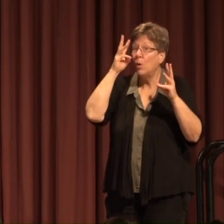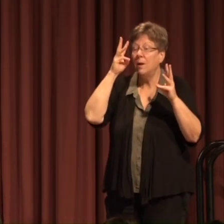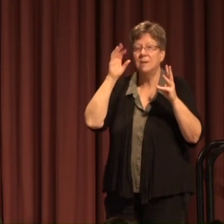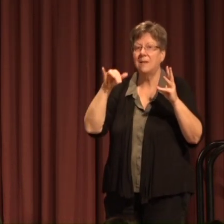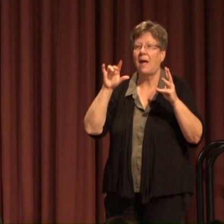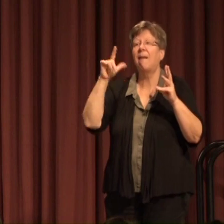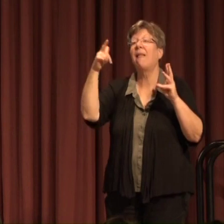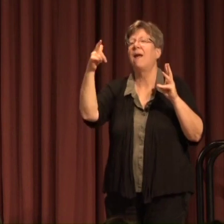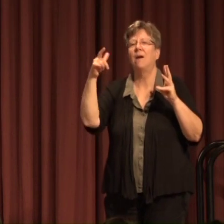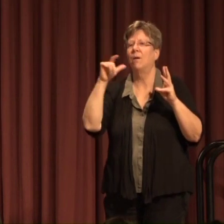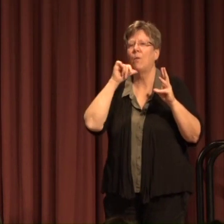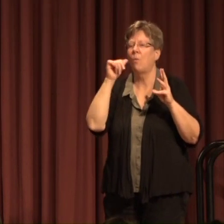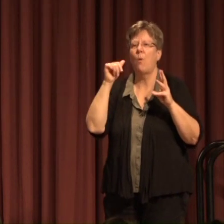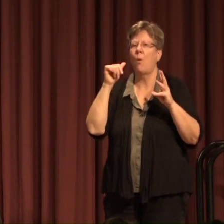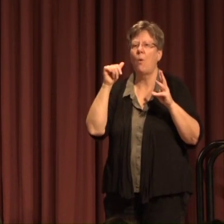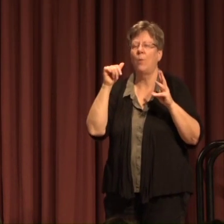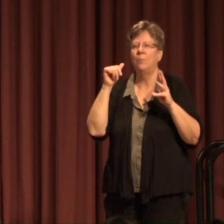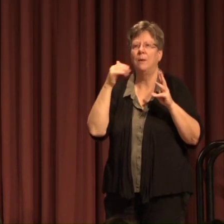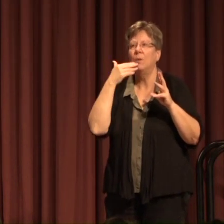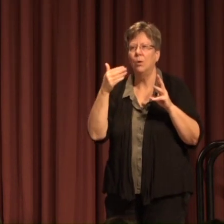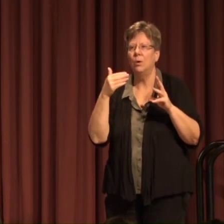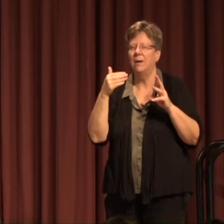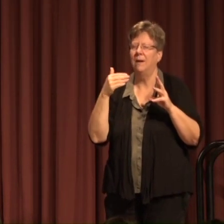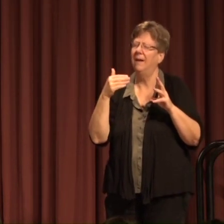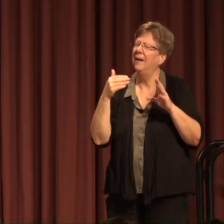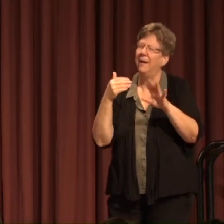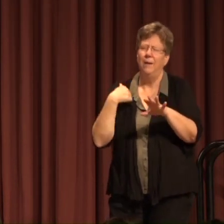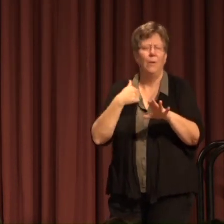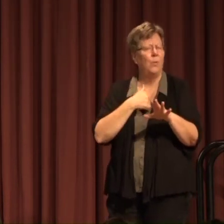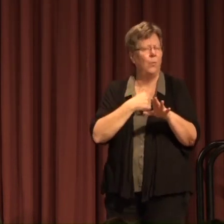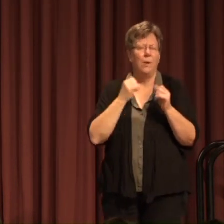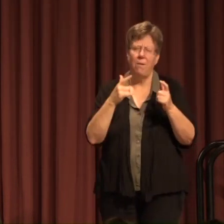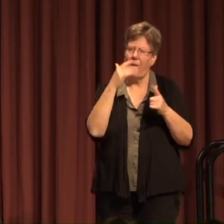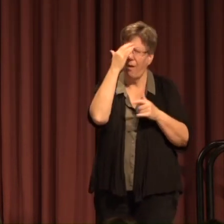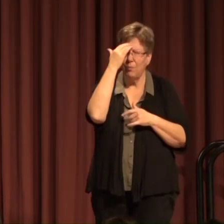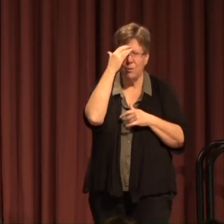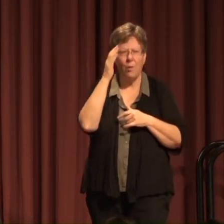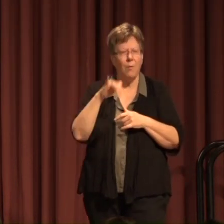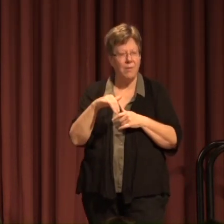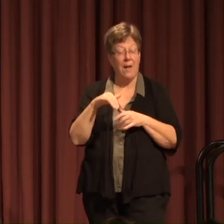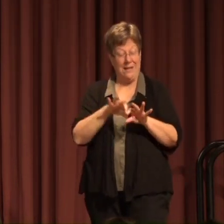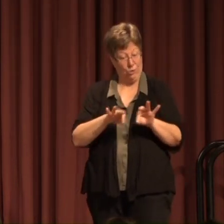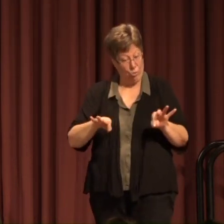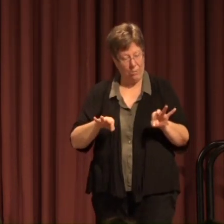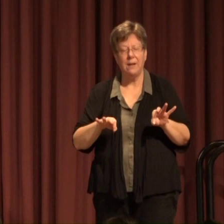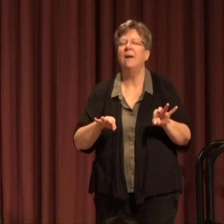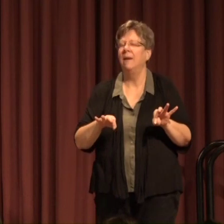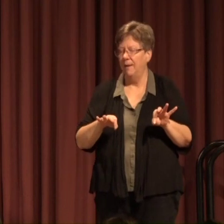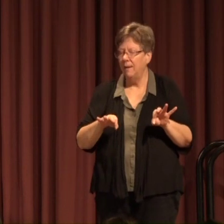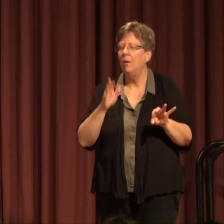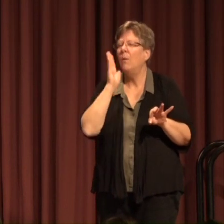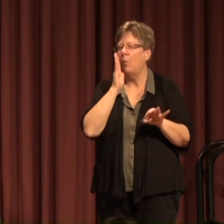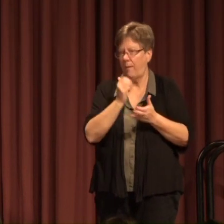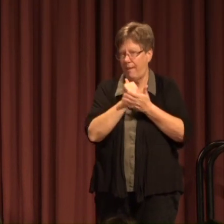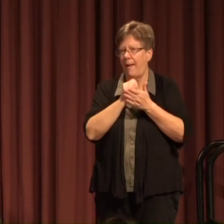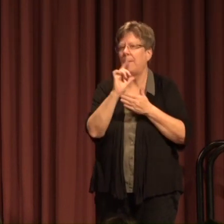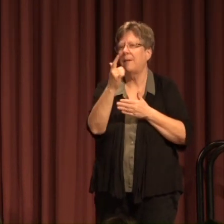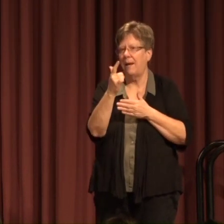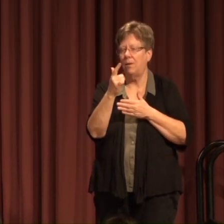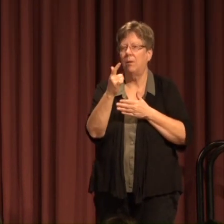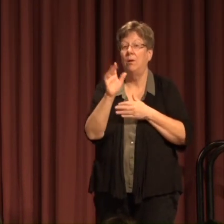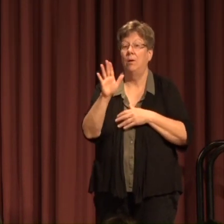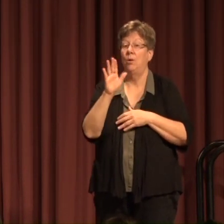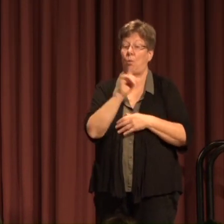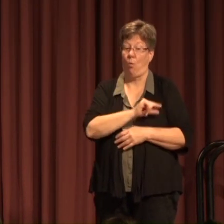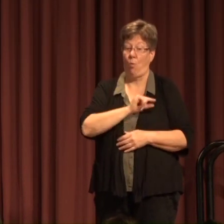off Because every bit of data That we all know Is that it pays off In every way Quality of